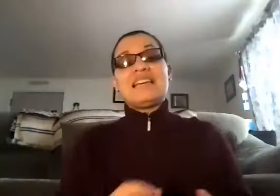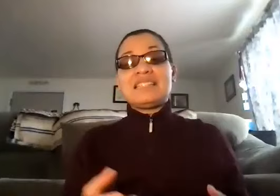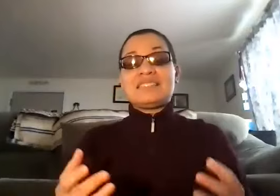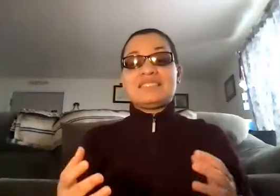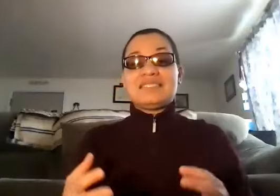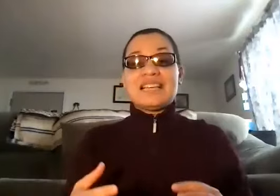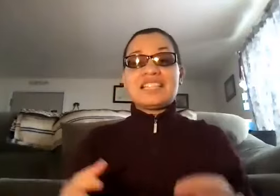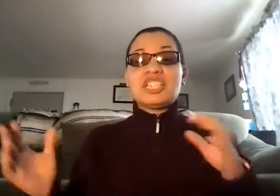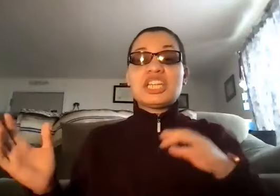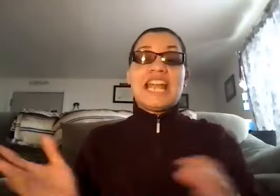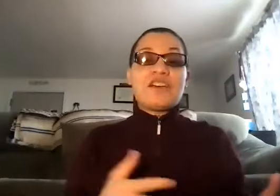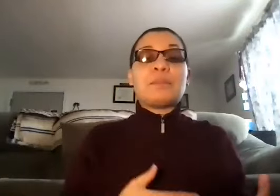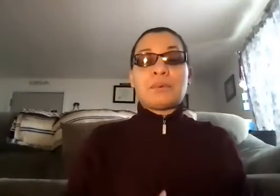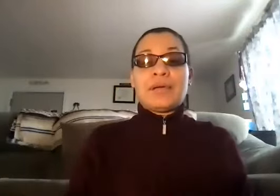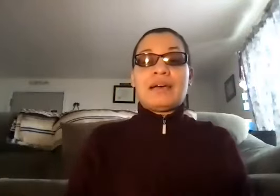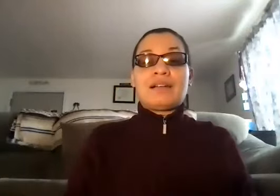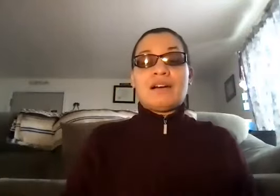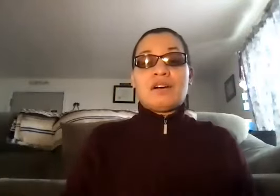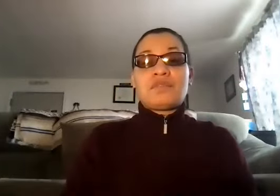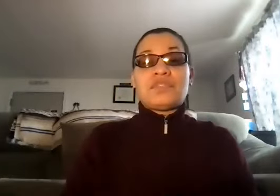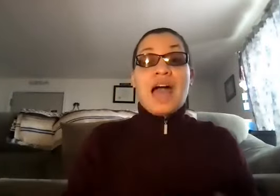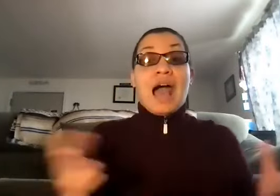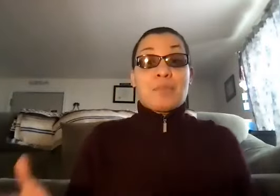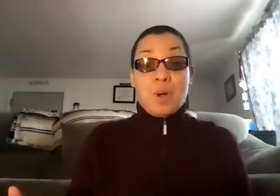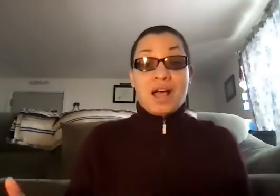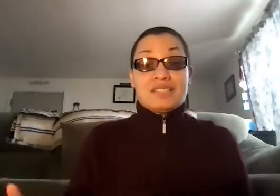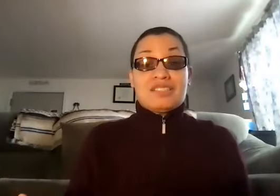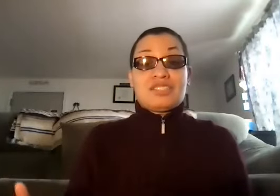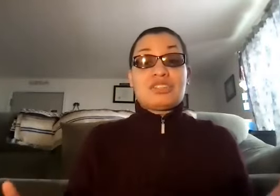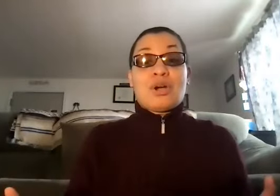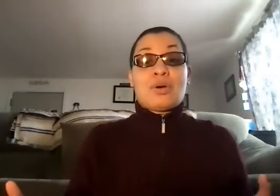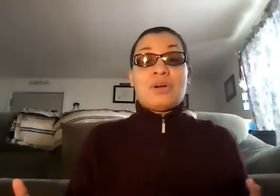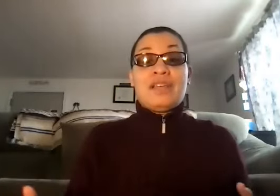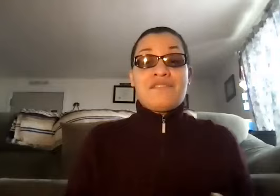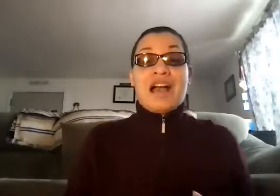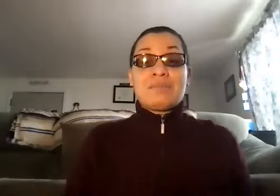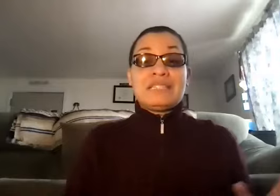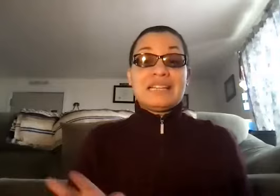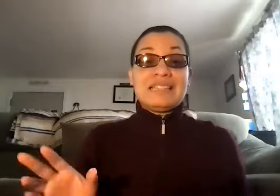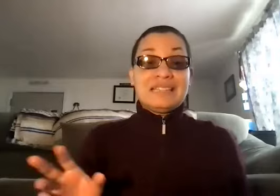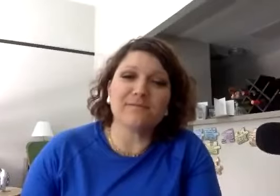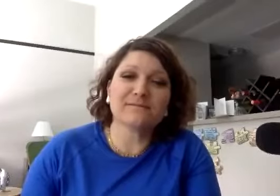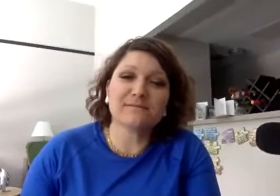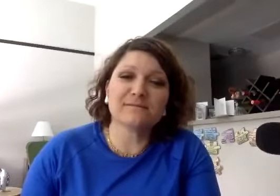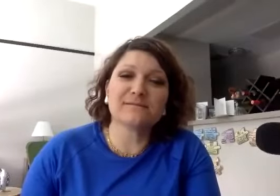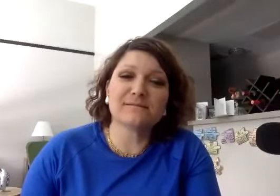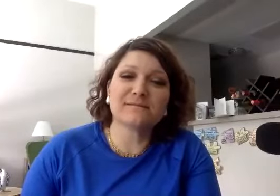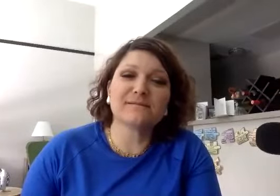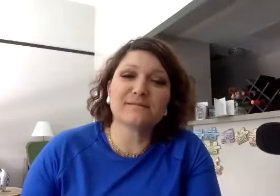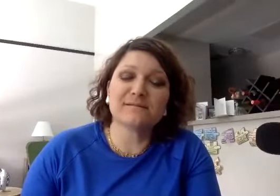And it's the generic brand of the opera wash. So if I'm sitting down